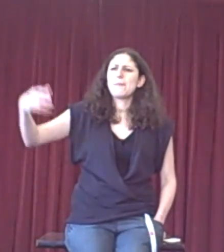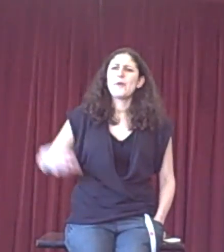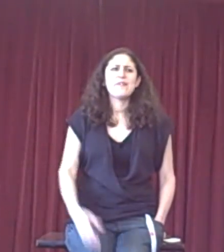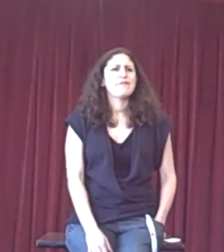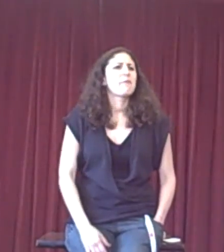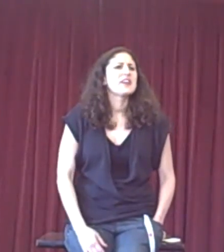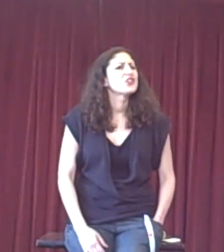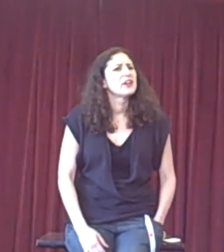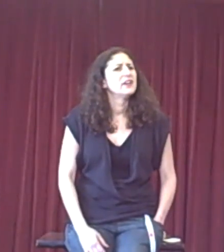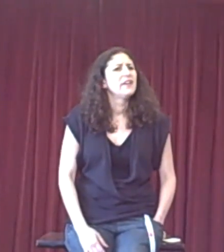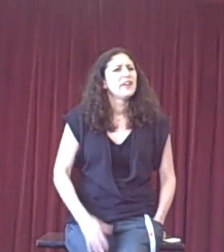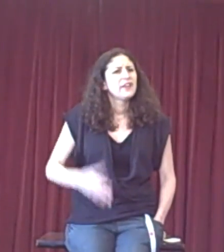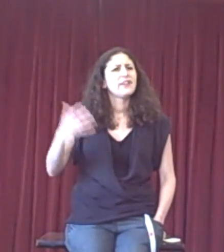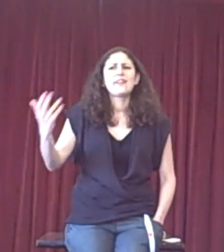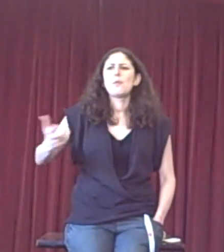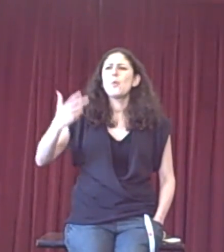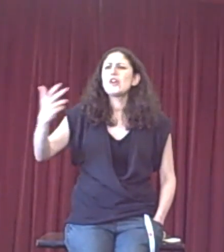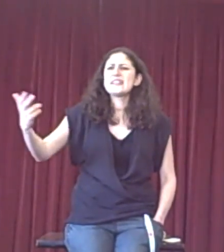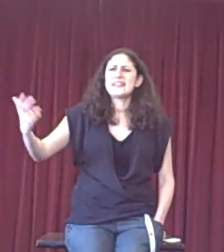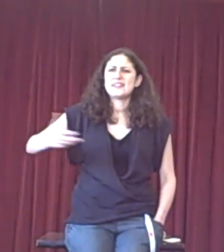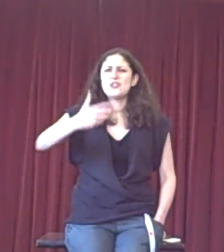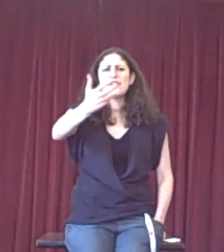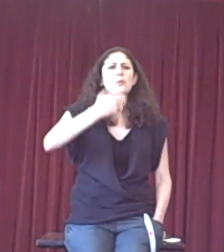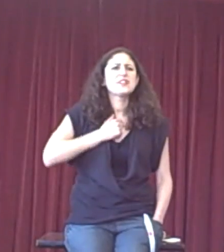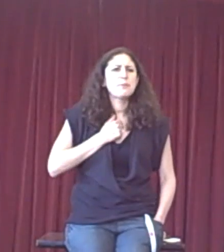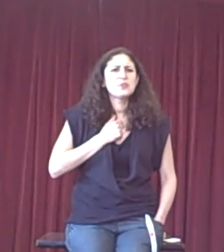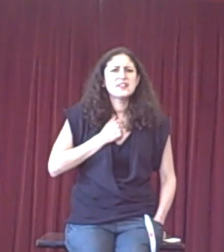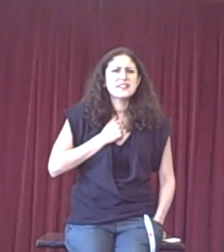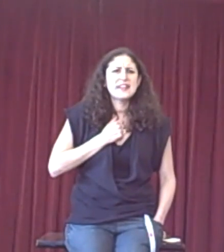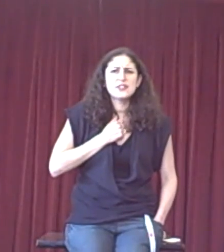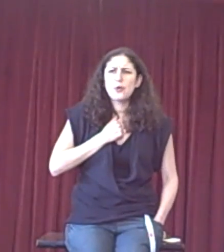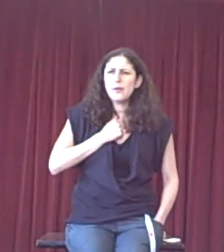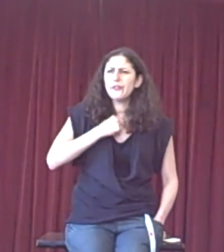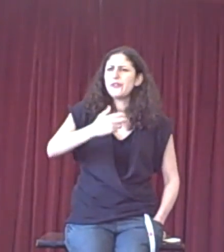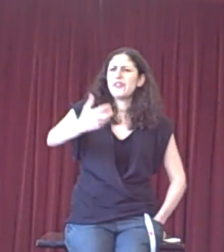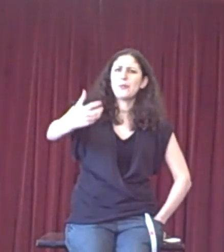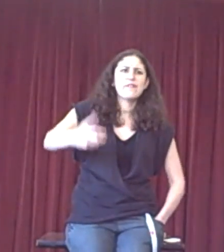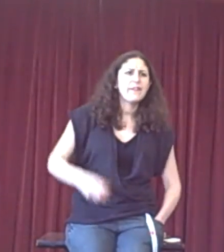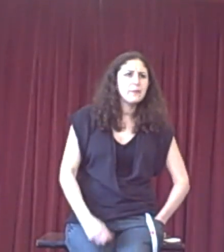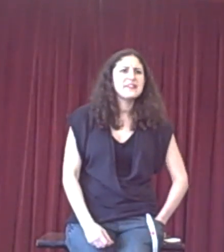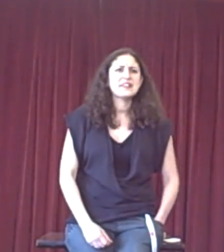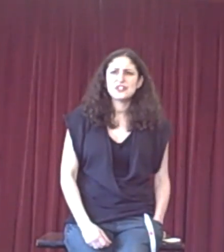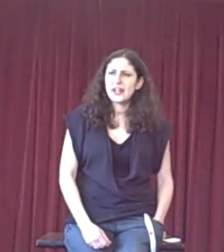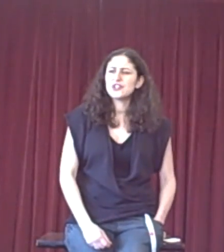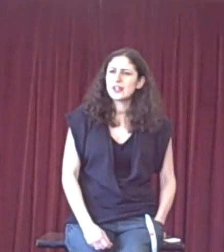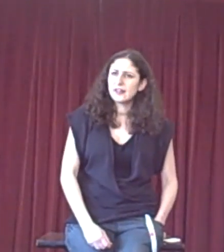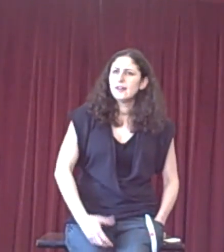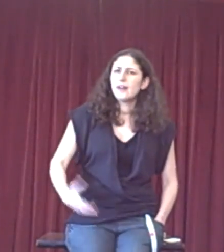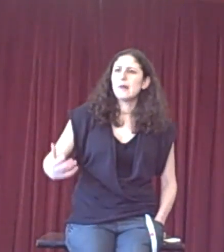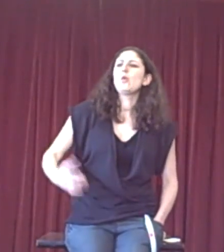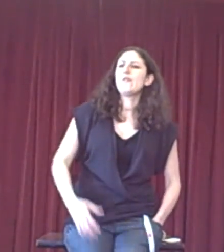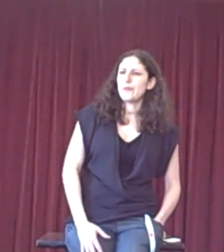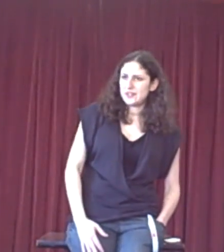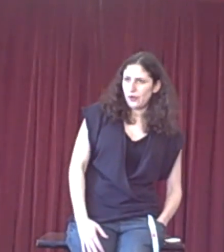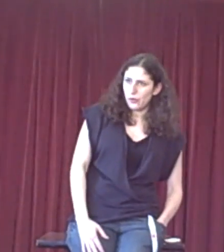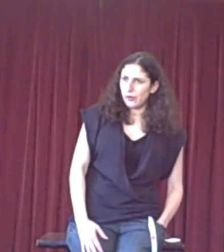a point of information saying, what is this? Do you think we're supporting the status quo or do you think we're fundamentally changing all of us in law?